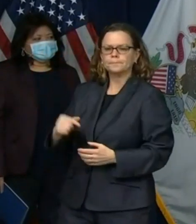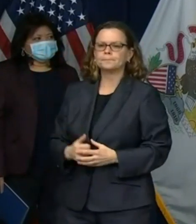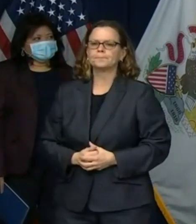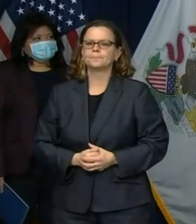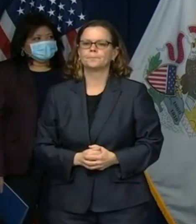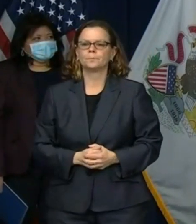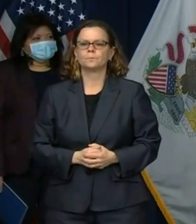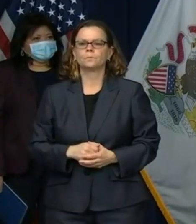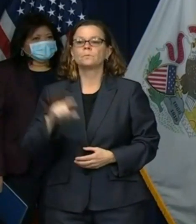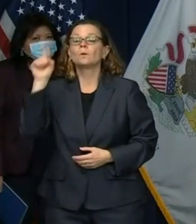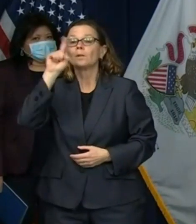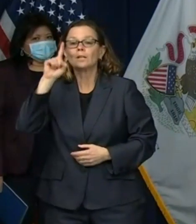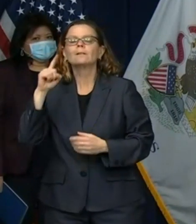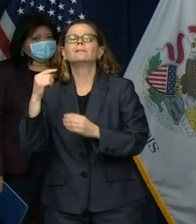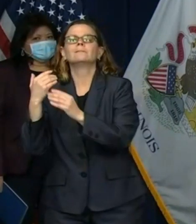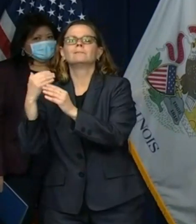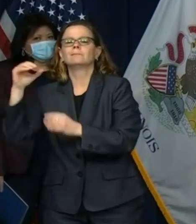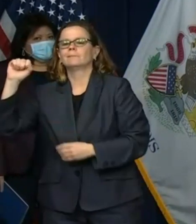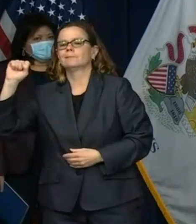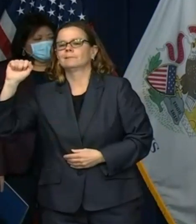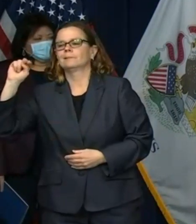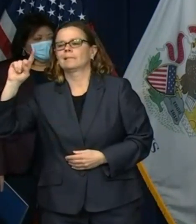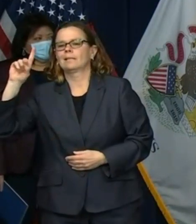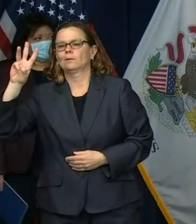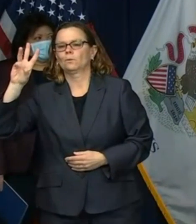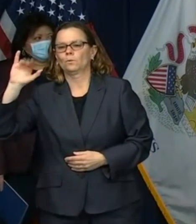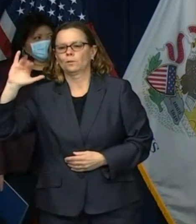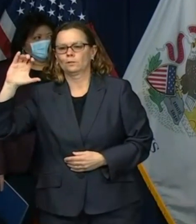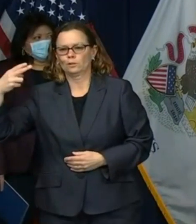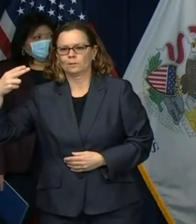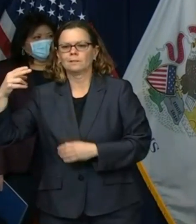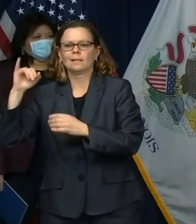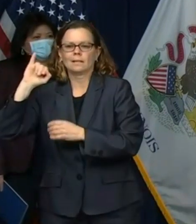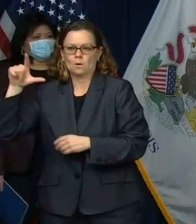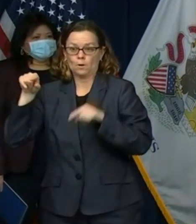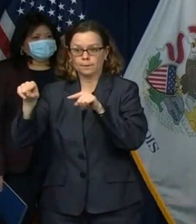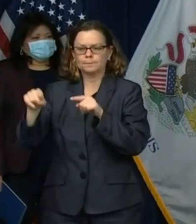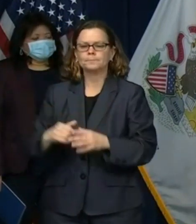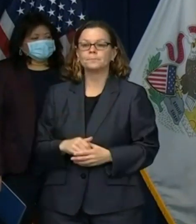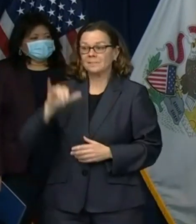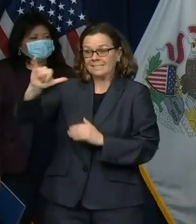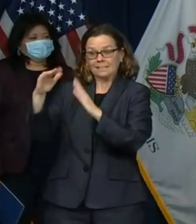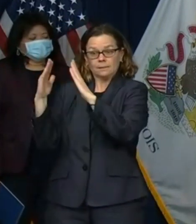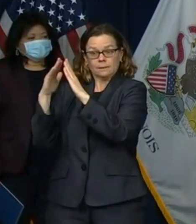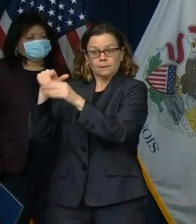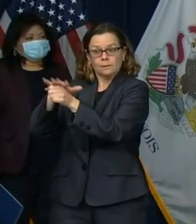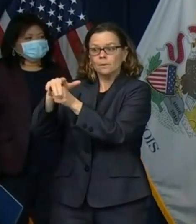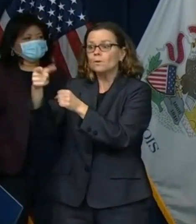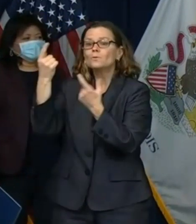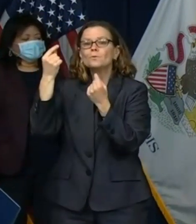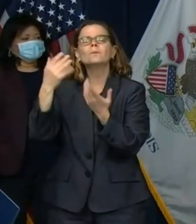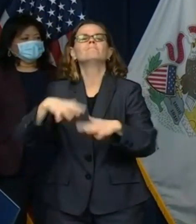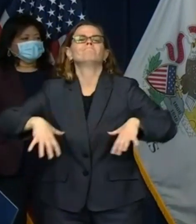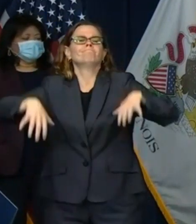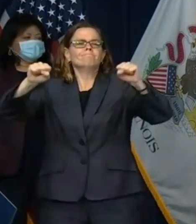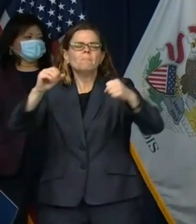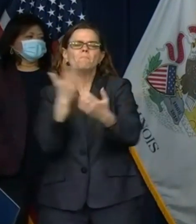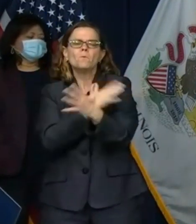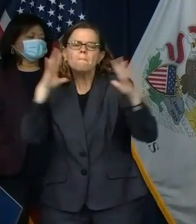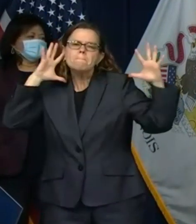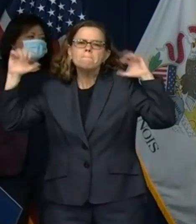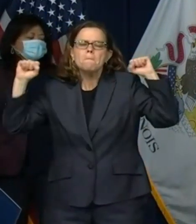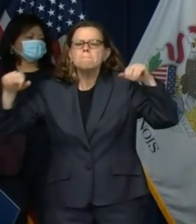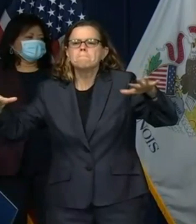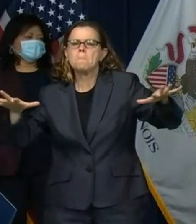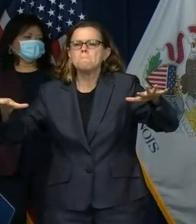loudspeaker cheering their residents with i think we're alone now by tiffany you can't touch this by mc hammer